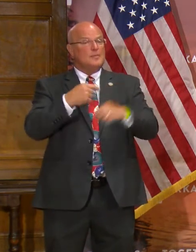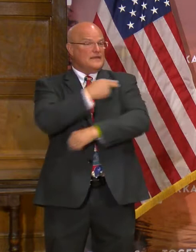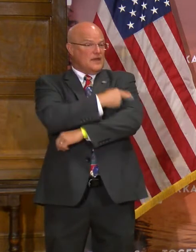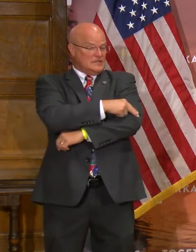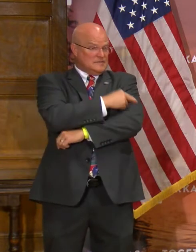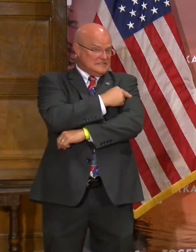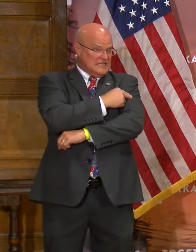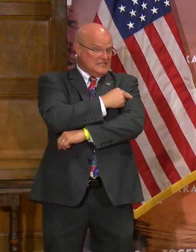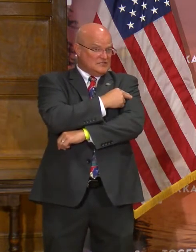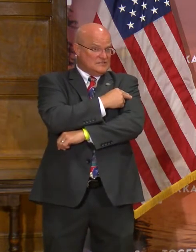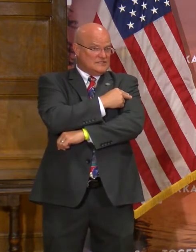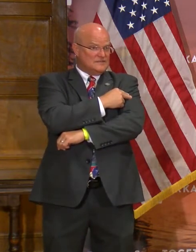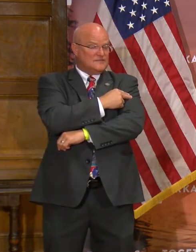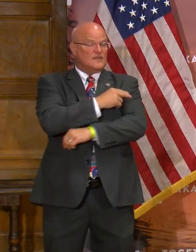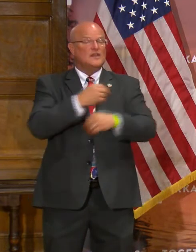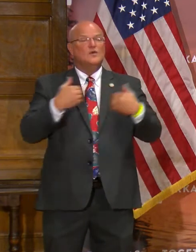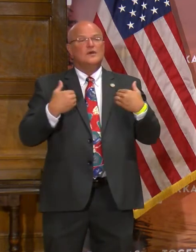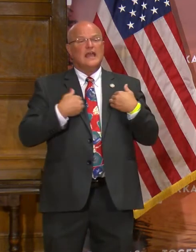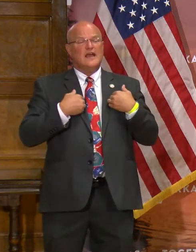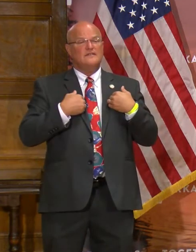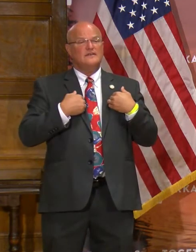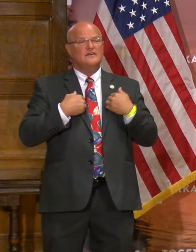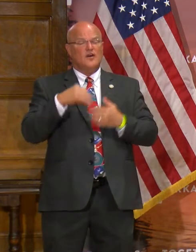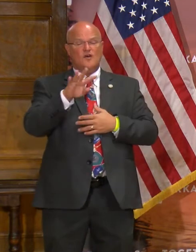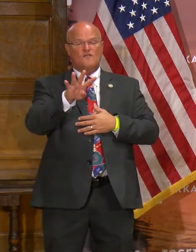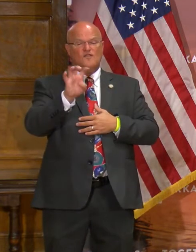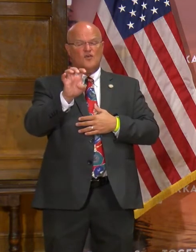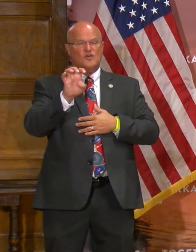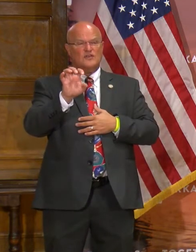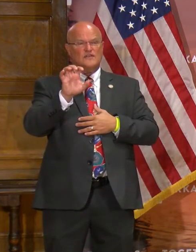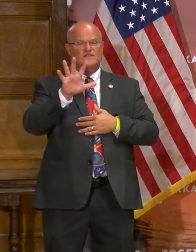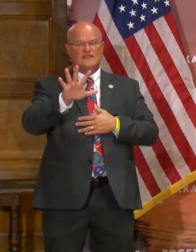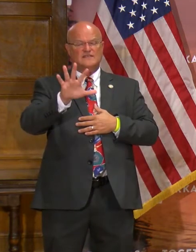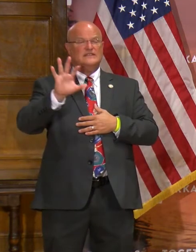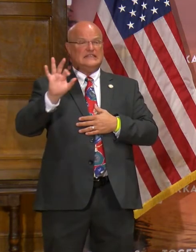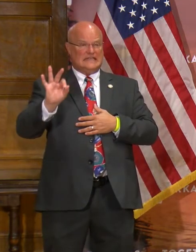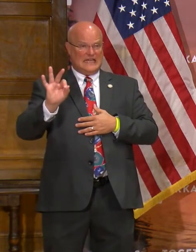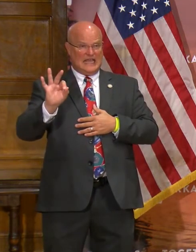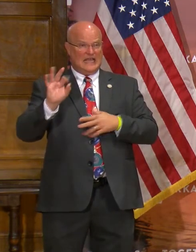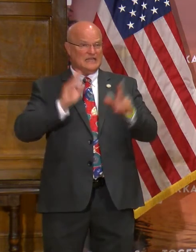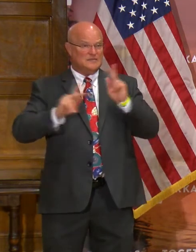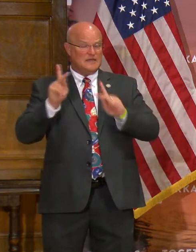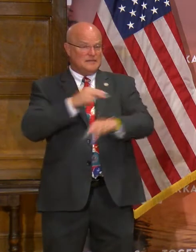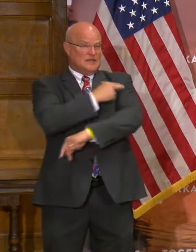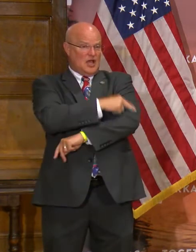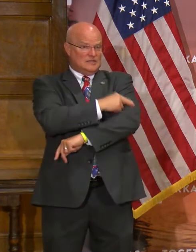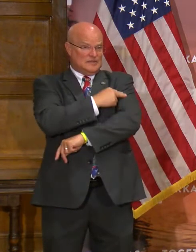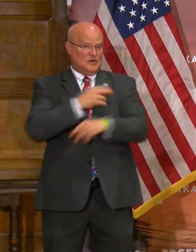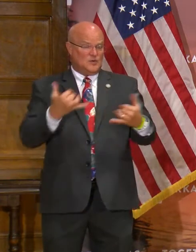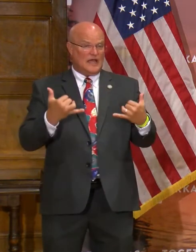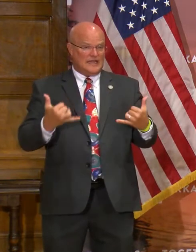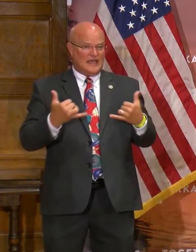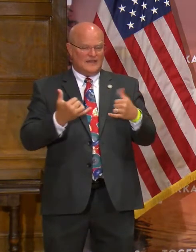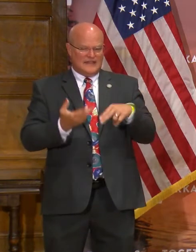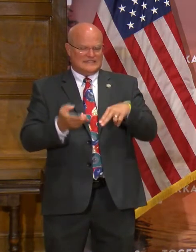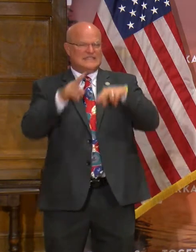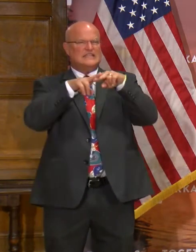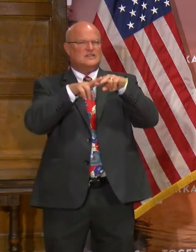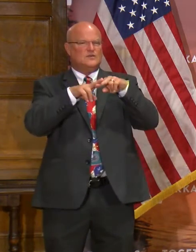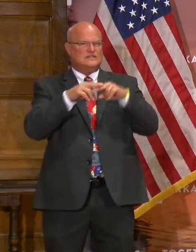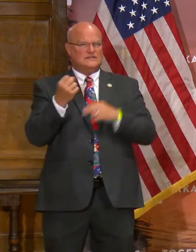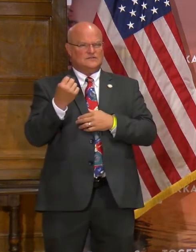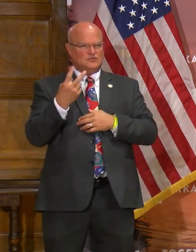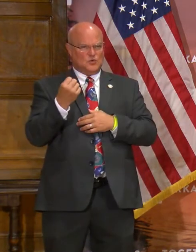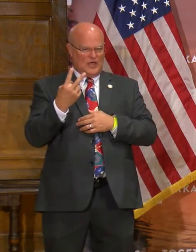hospitalizations, there are 459 people in the hospital. That's an increase of